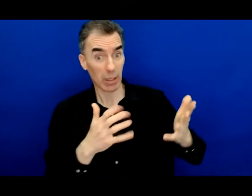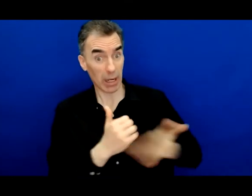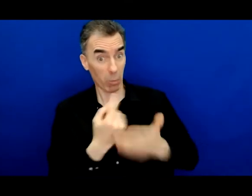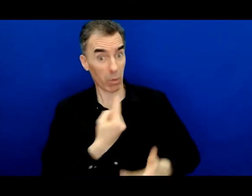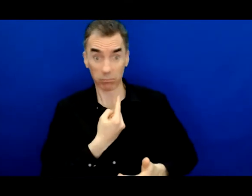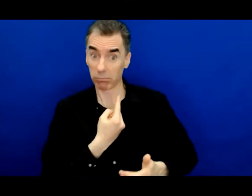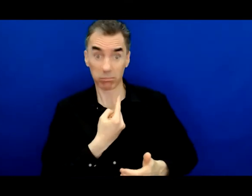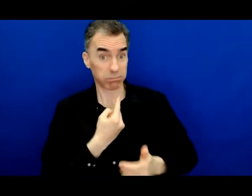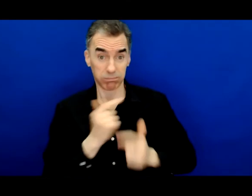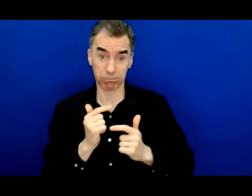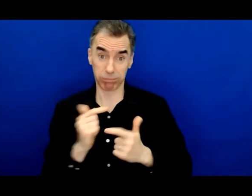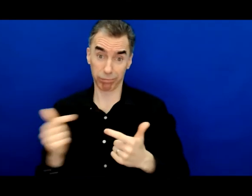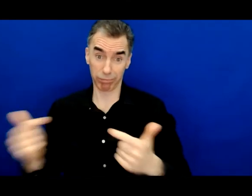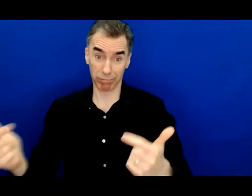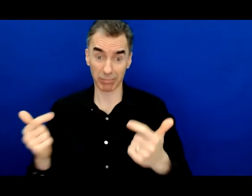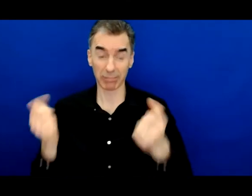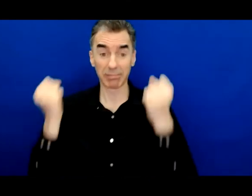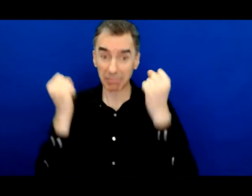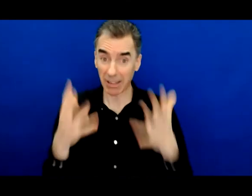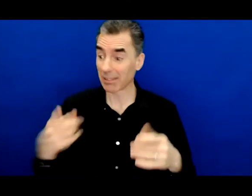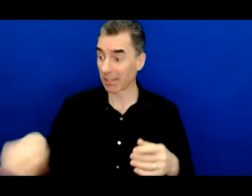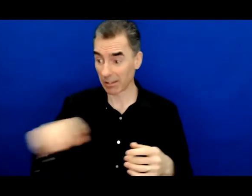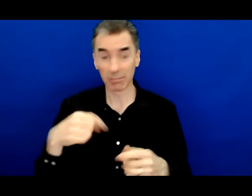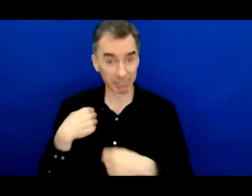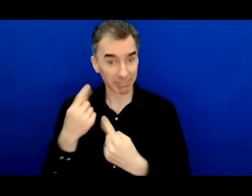opportunity for many other people I've come into contact with